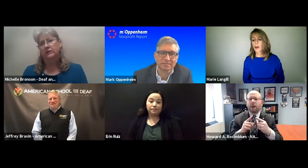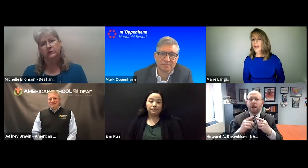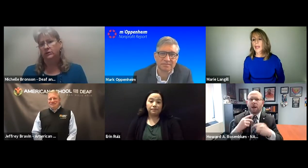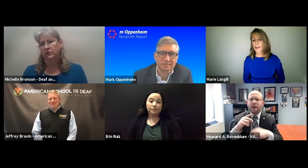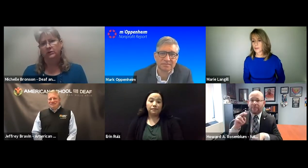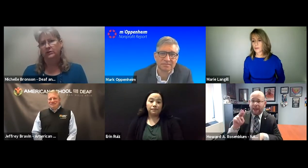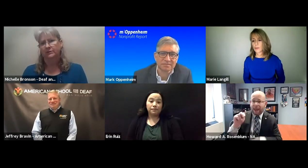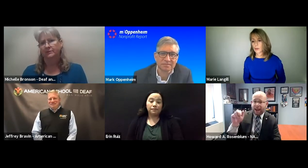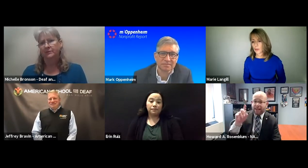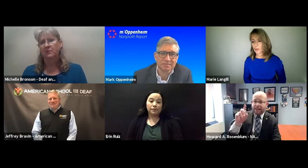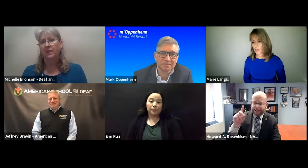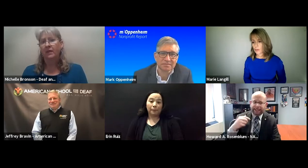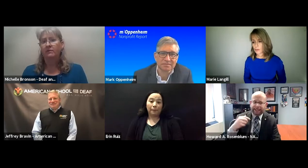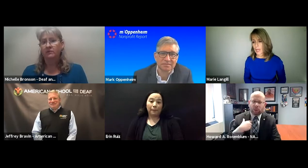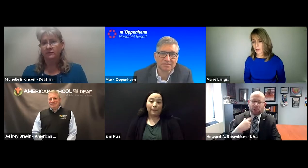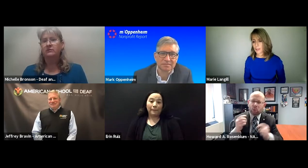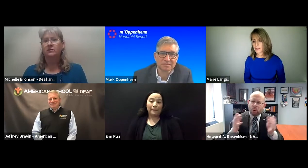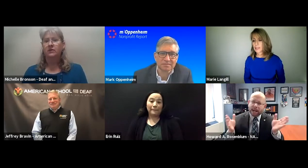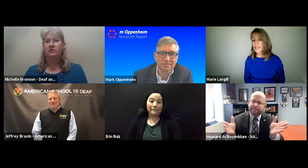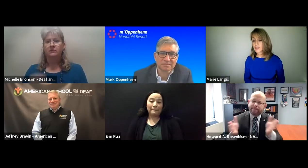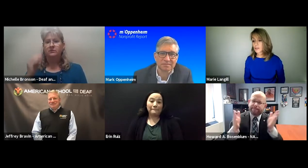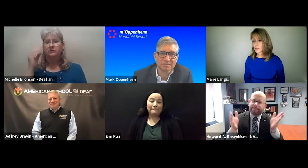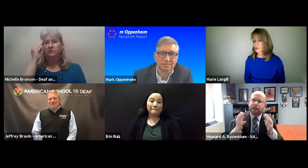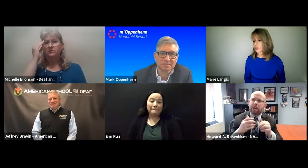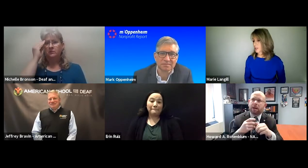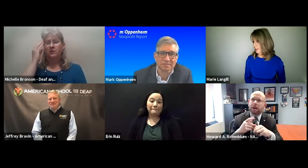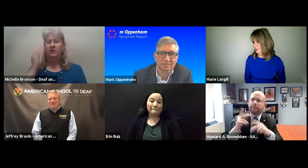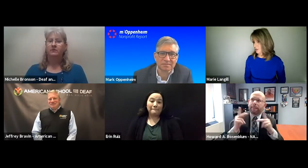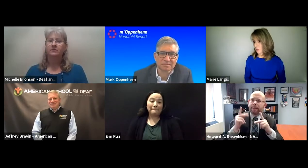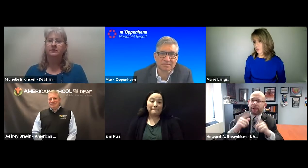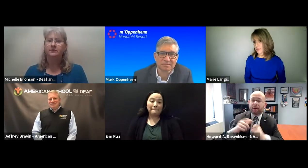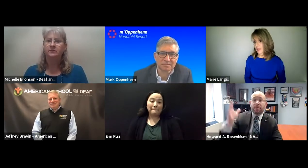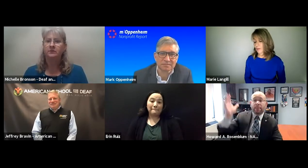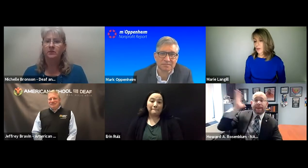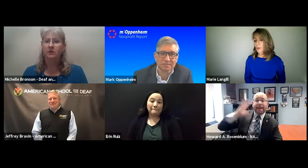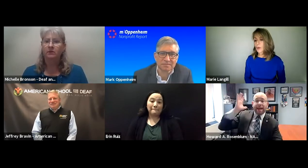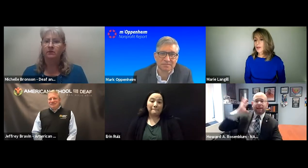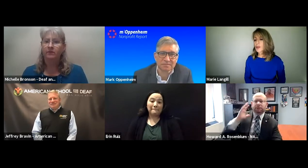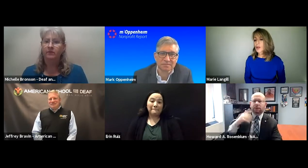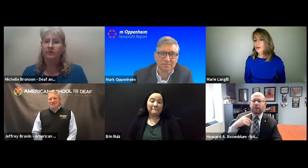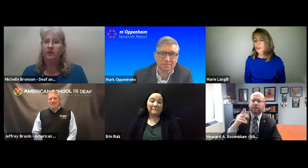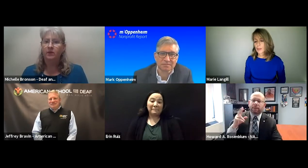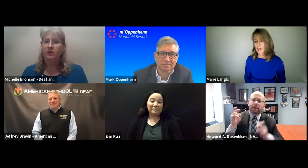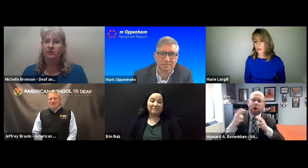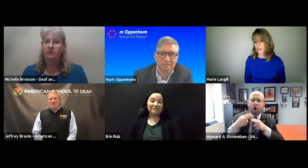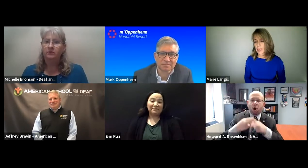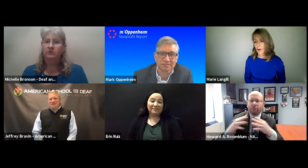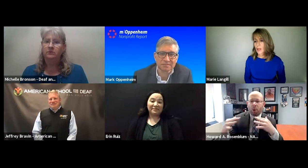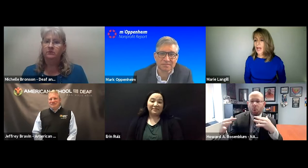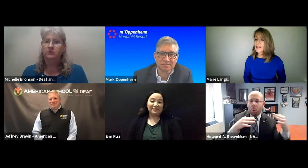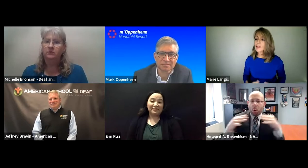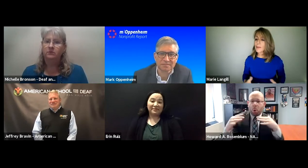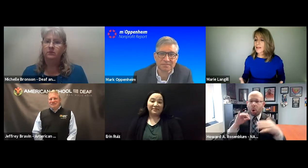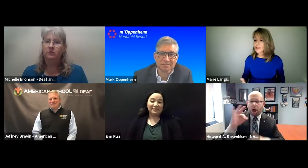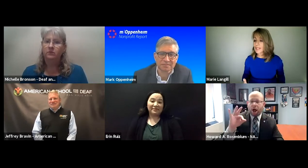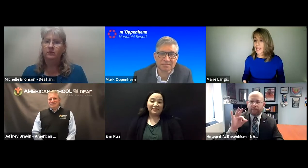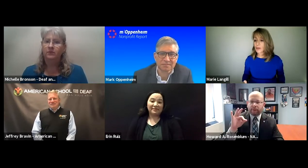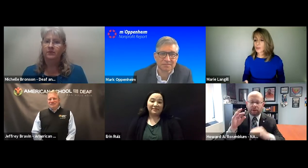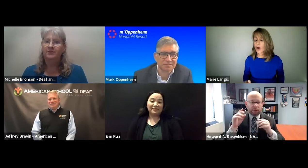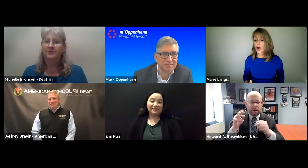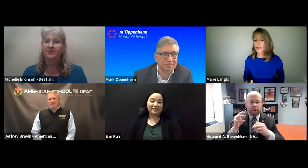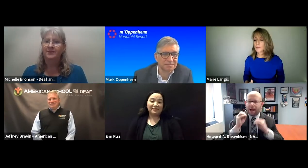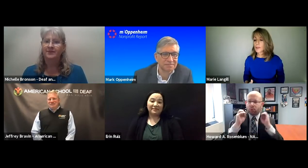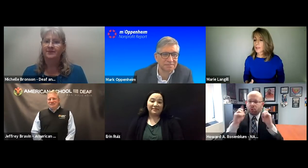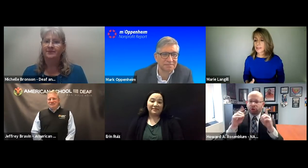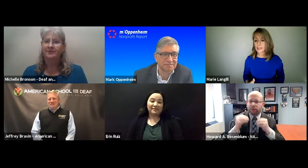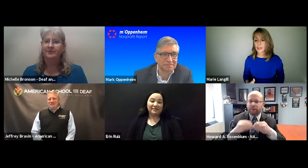Oh, absolutely agree with both those comments at national association for the deaf. We want to encourage people now. I think back in the day